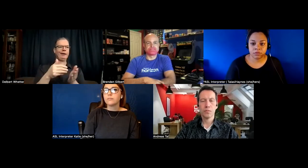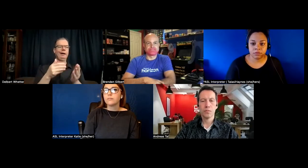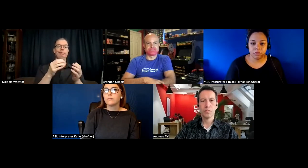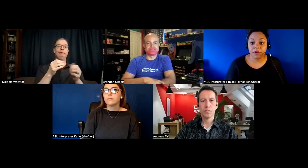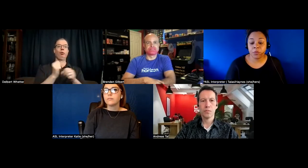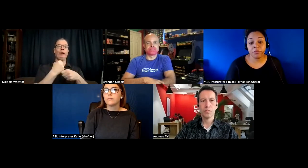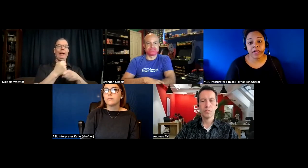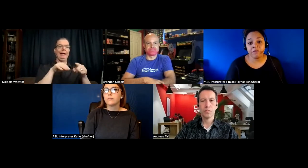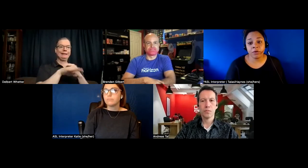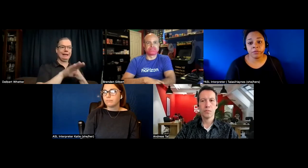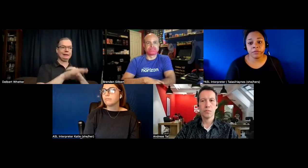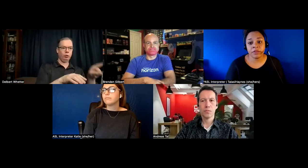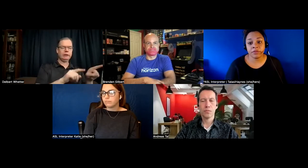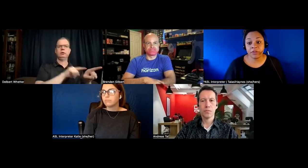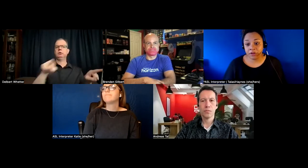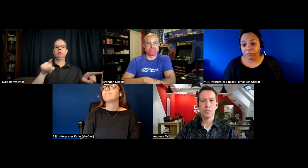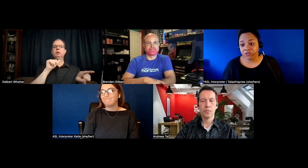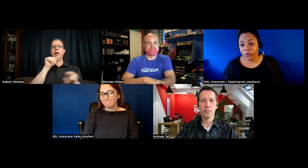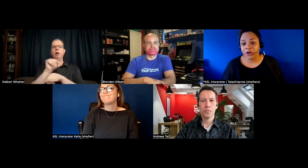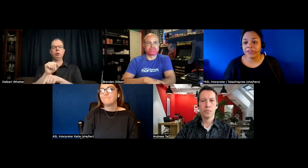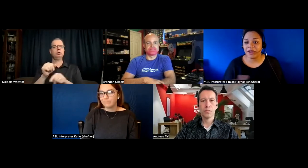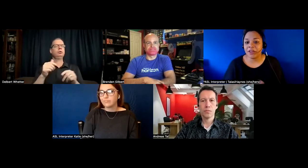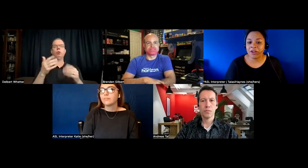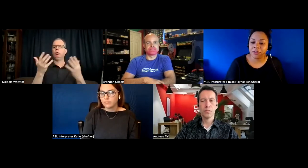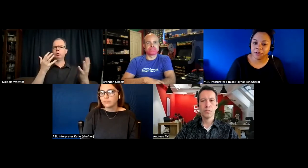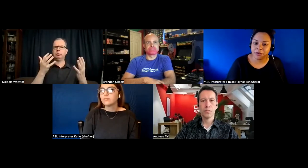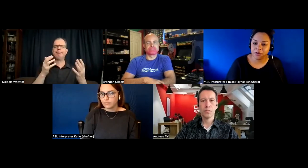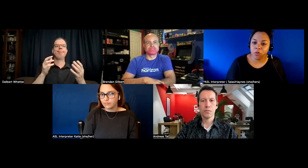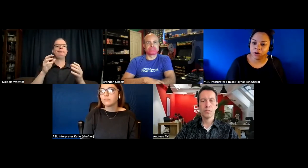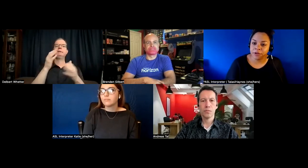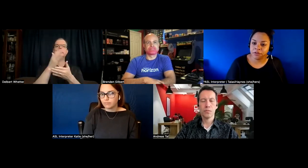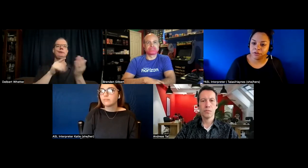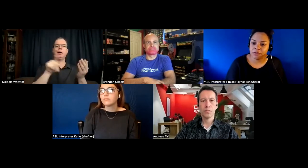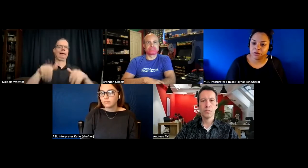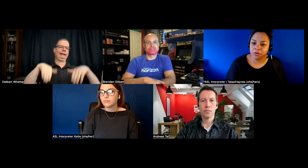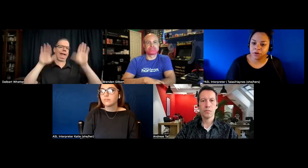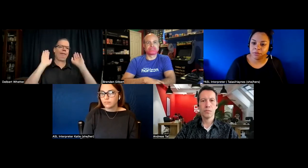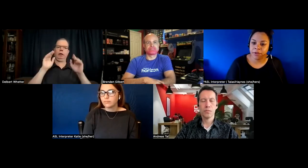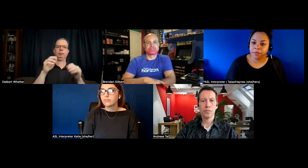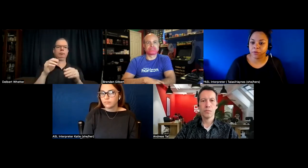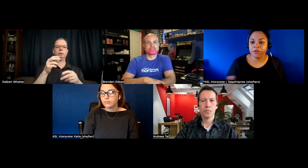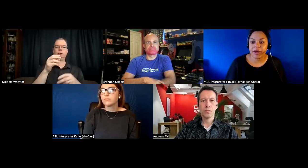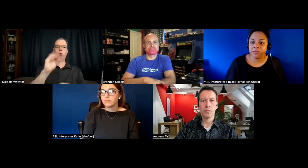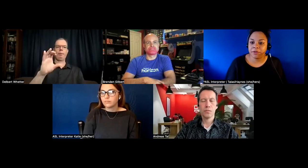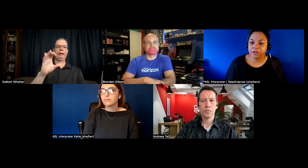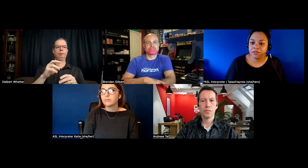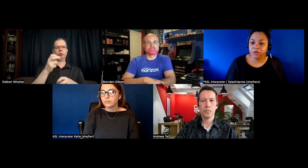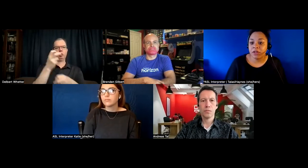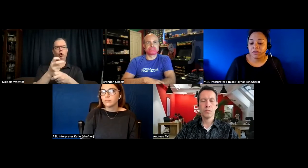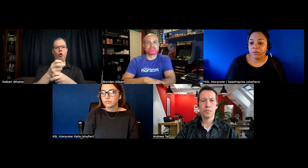maybe on one platform the captions work and then on the other they don't work because there is no backwards compatibility so some